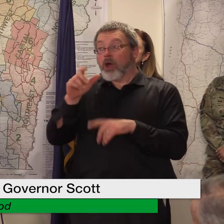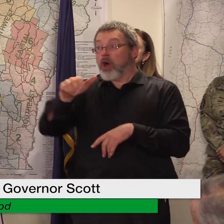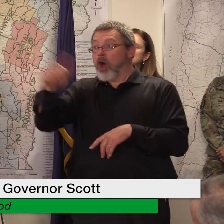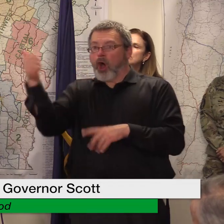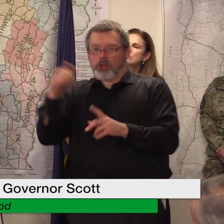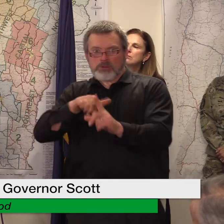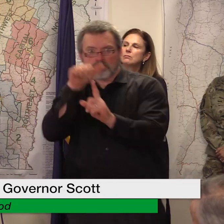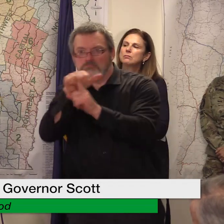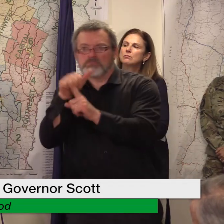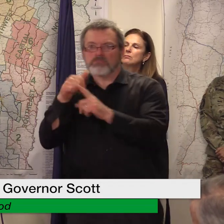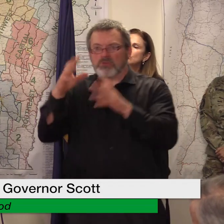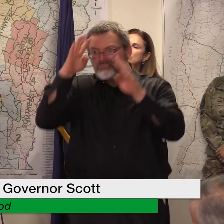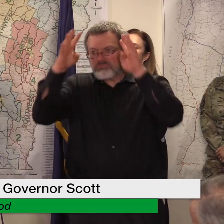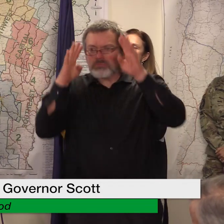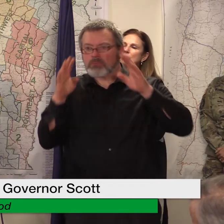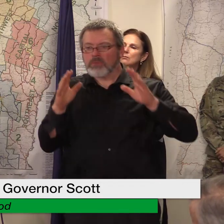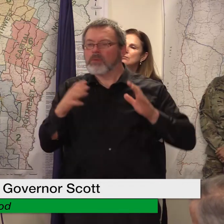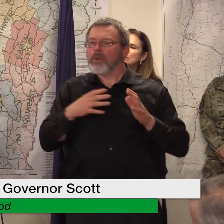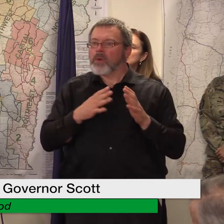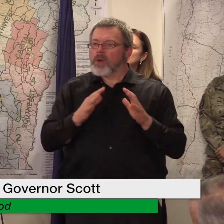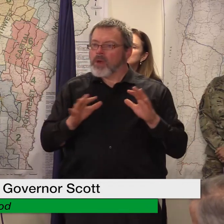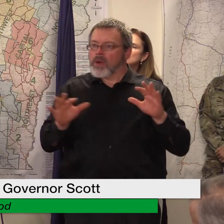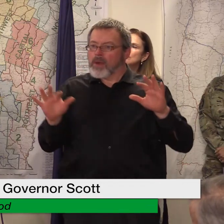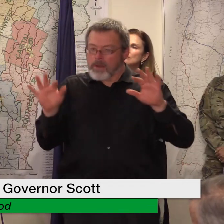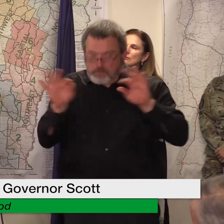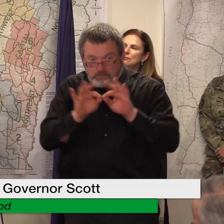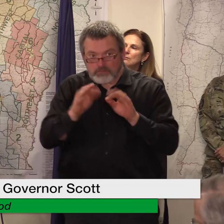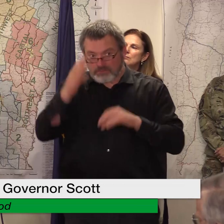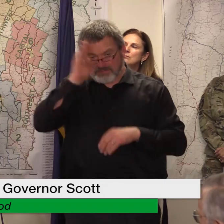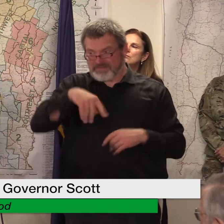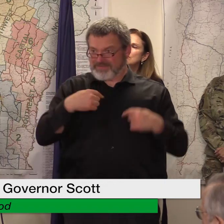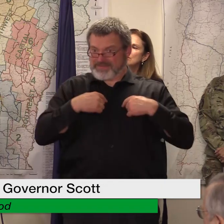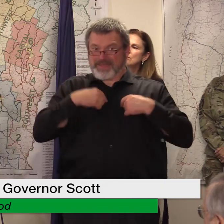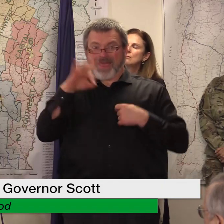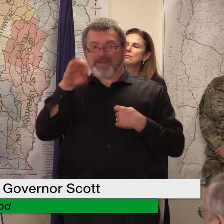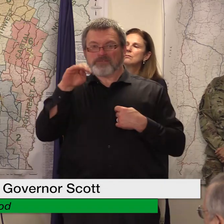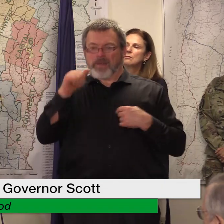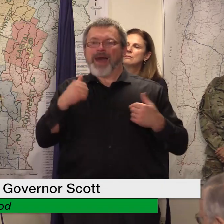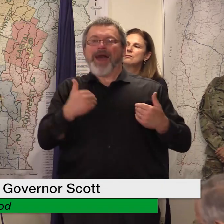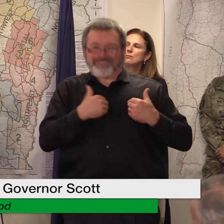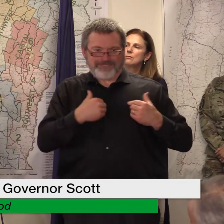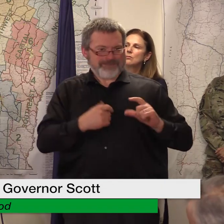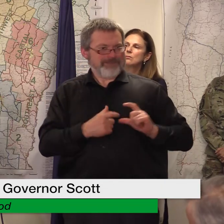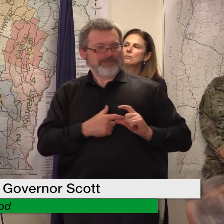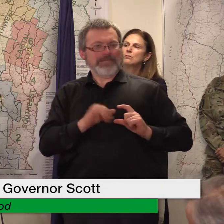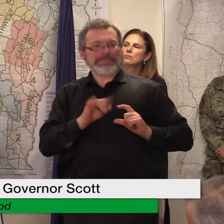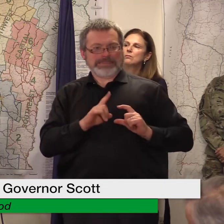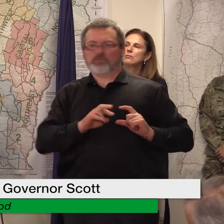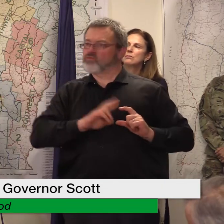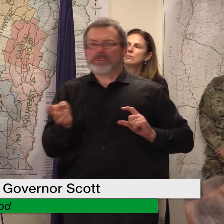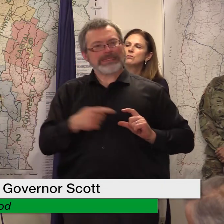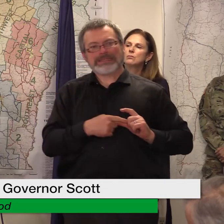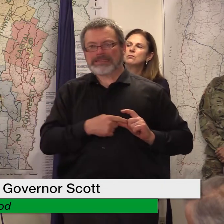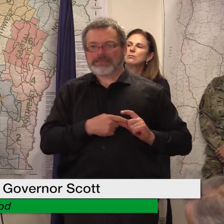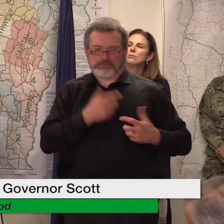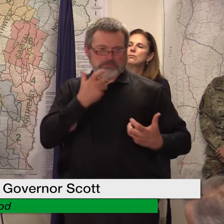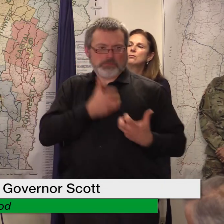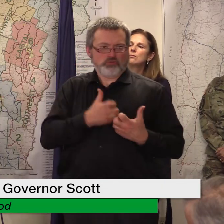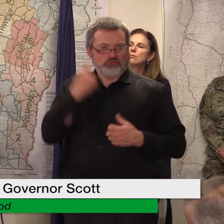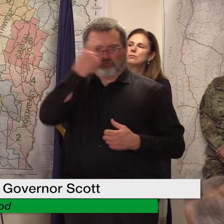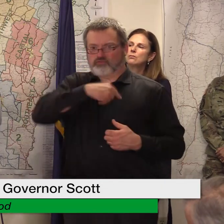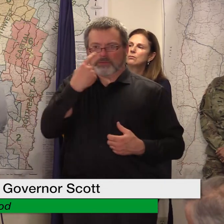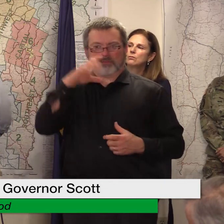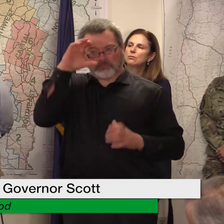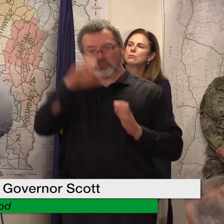tell people you know we identify who we are we have you know we have our badges they can uh they can certify